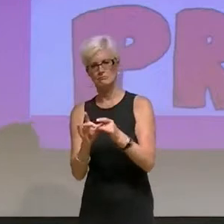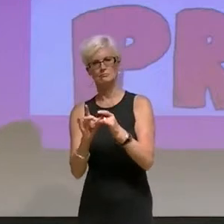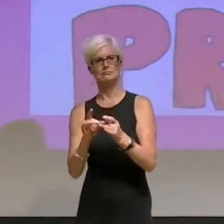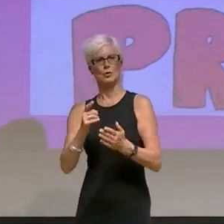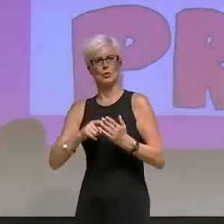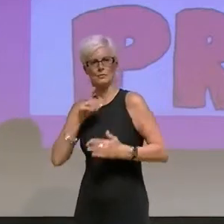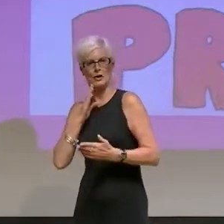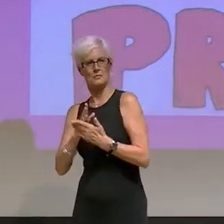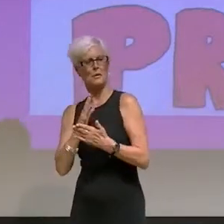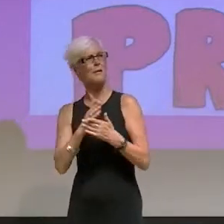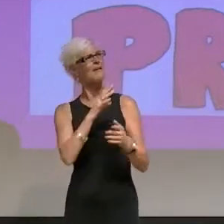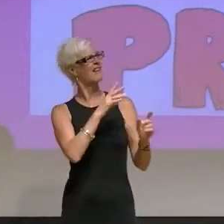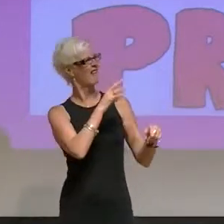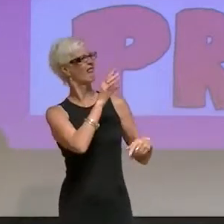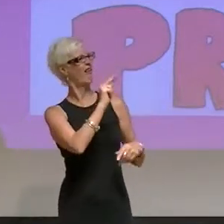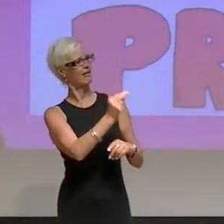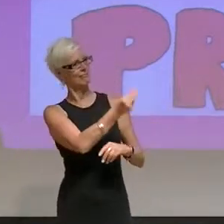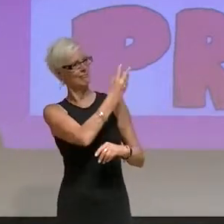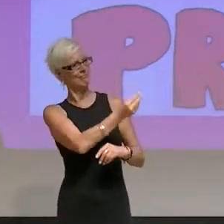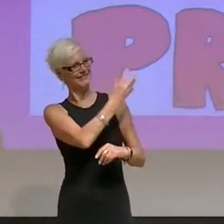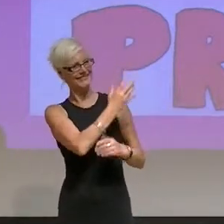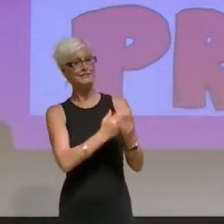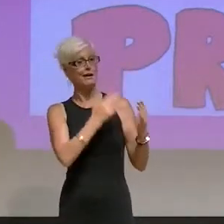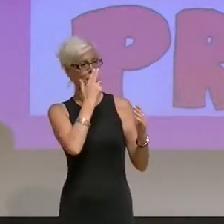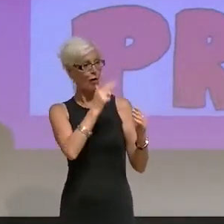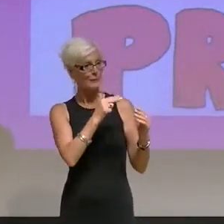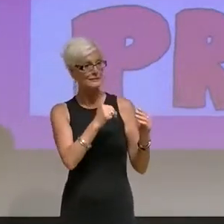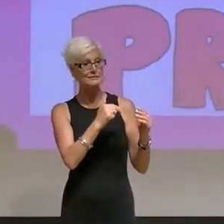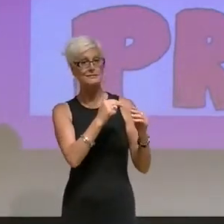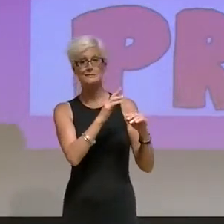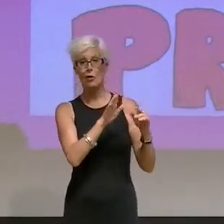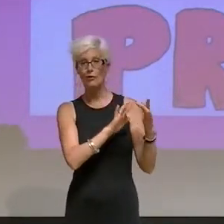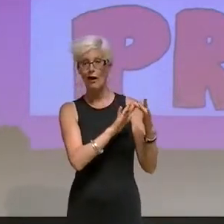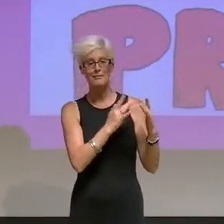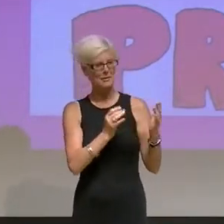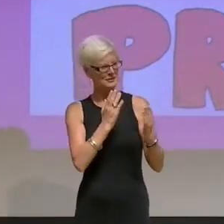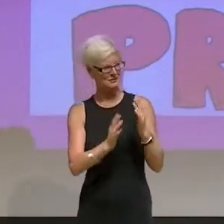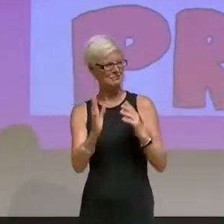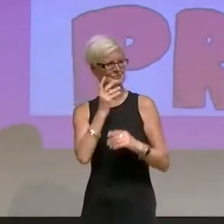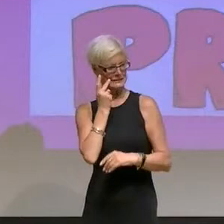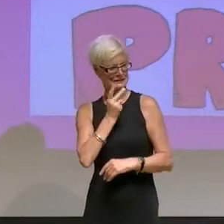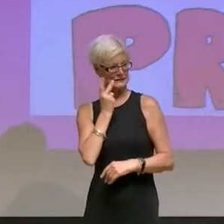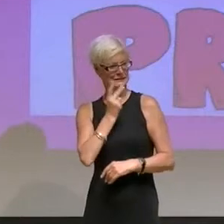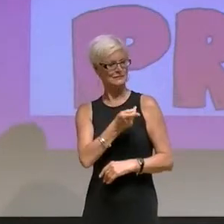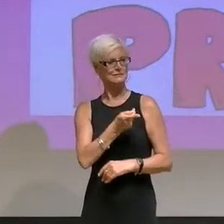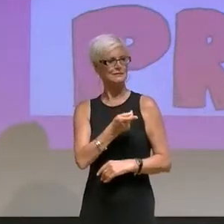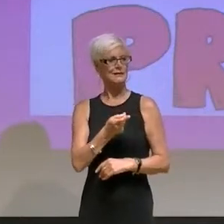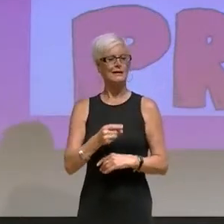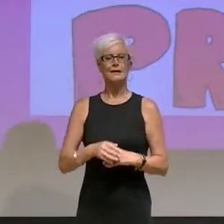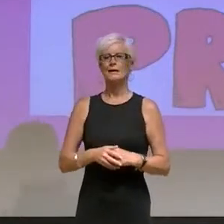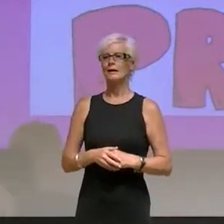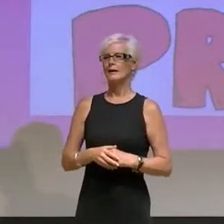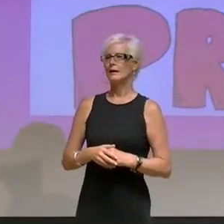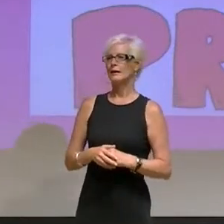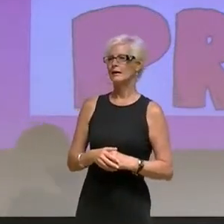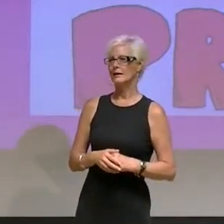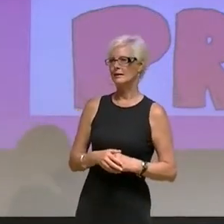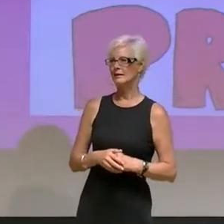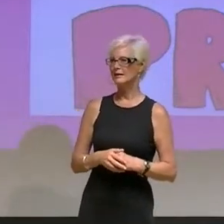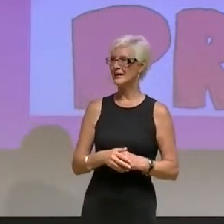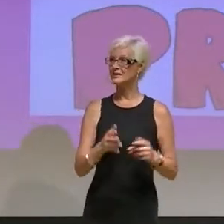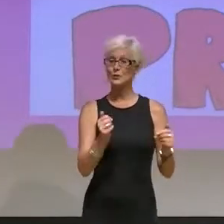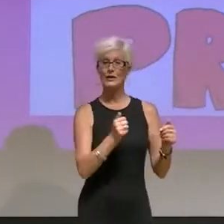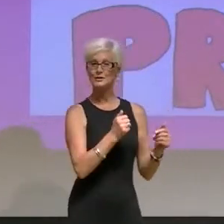I found really fun. There's various comics online, many of you have probably seen them before, but I just wanted them to provide an